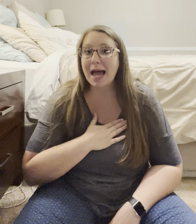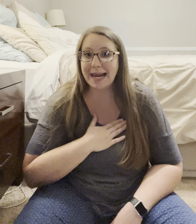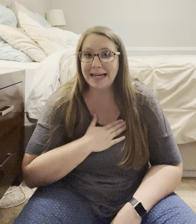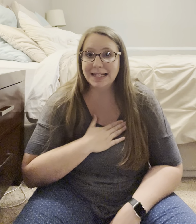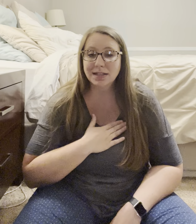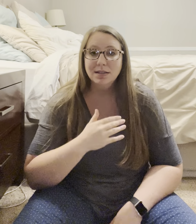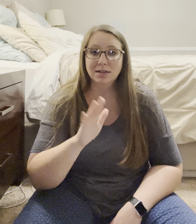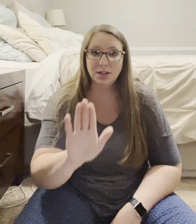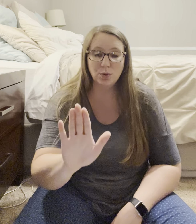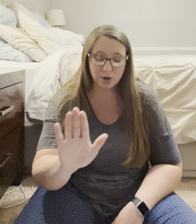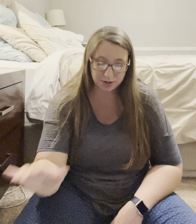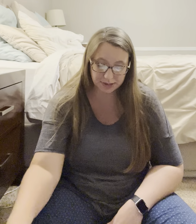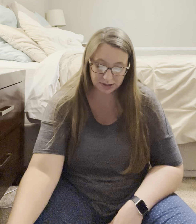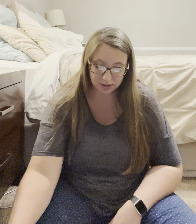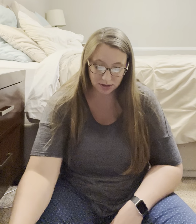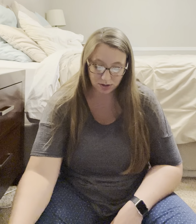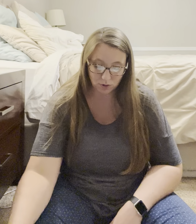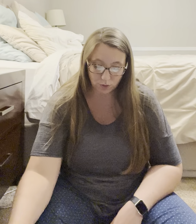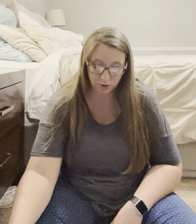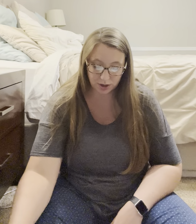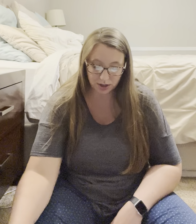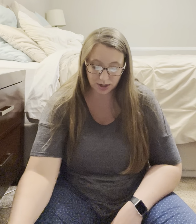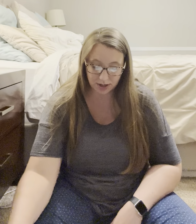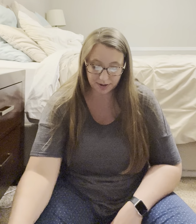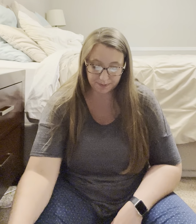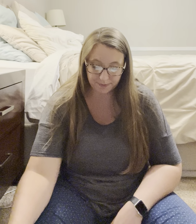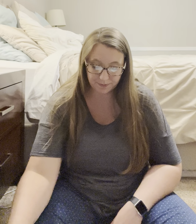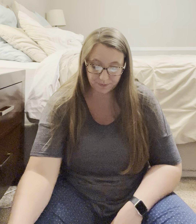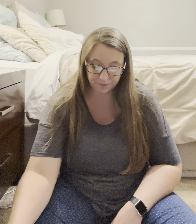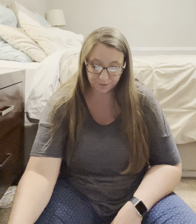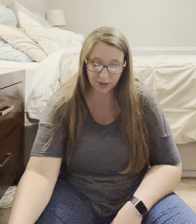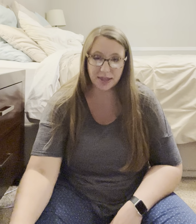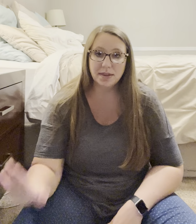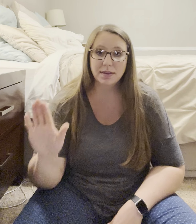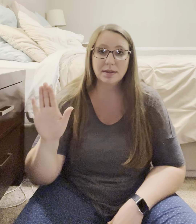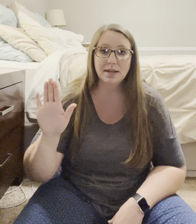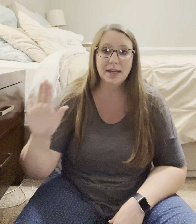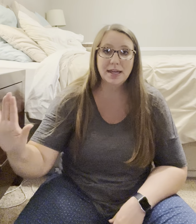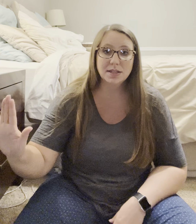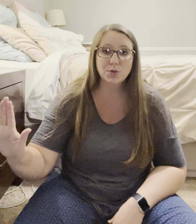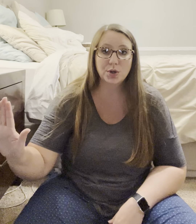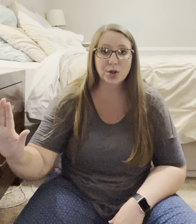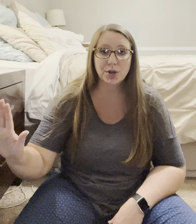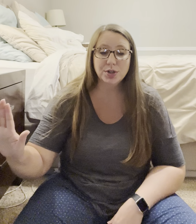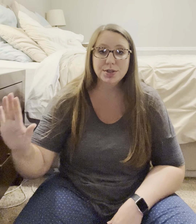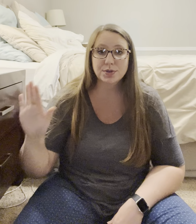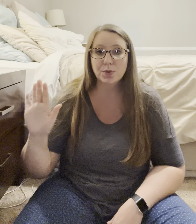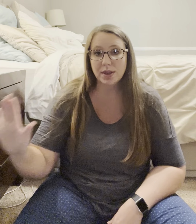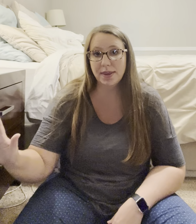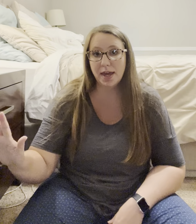mine, yours, or, um, and his or hers or they.